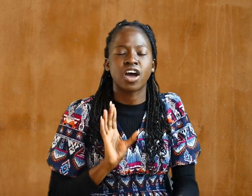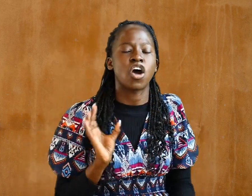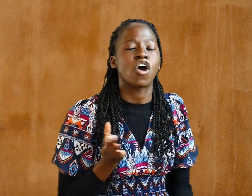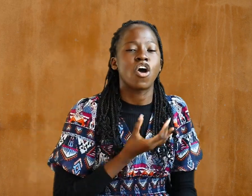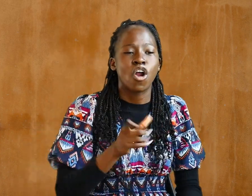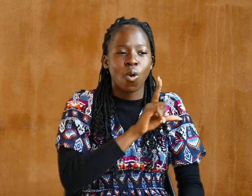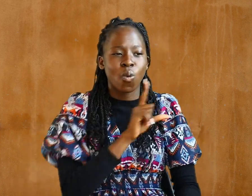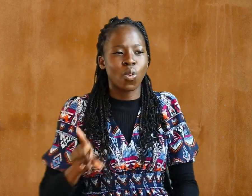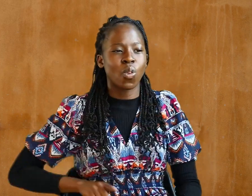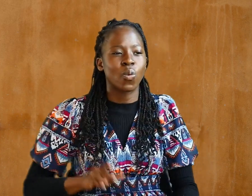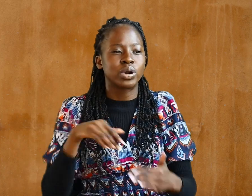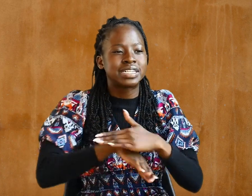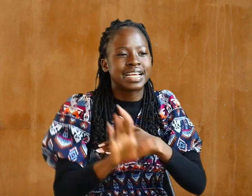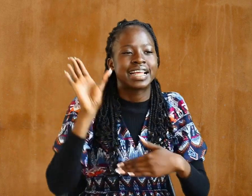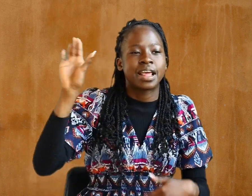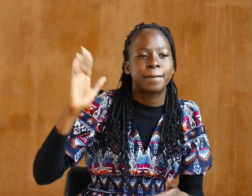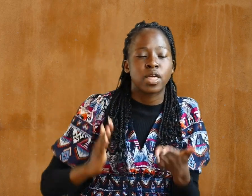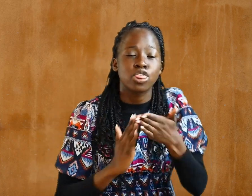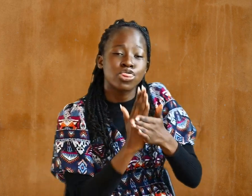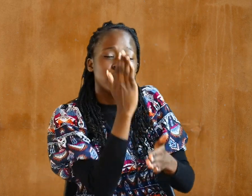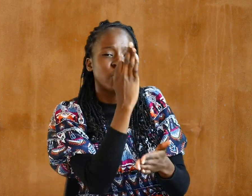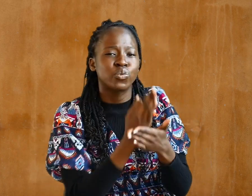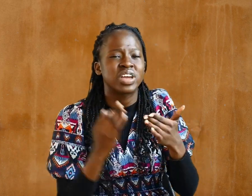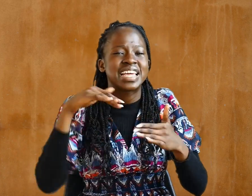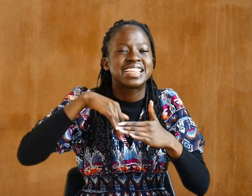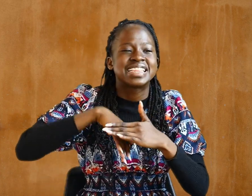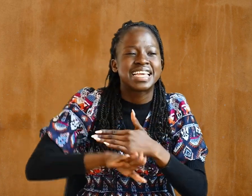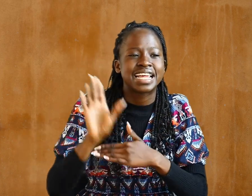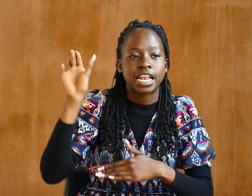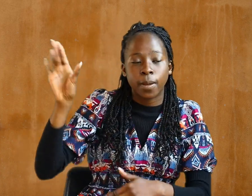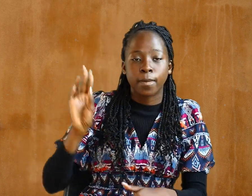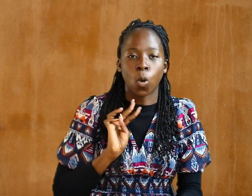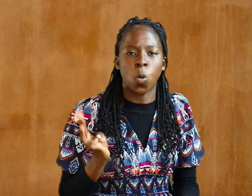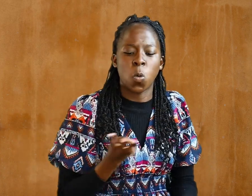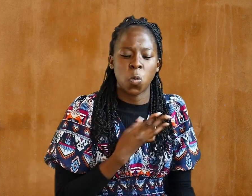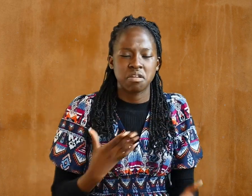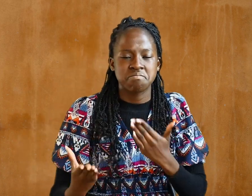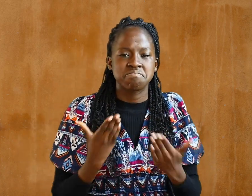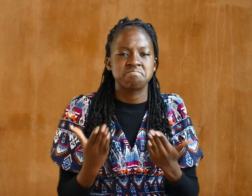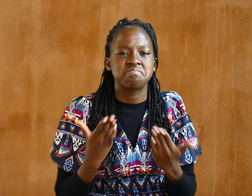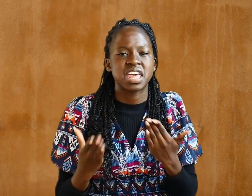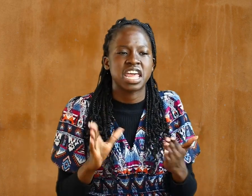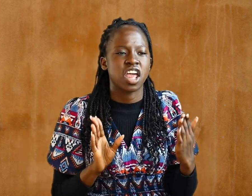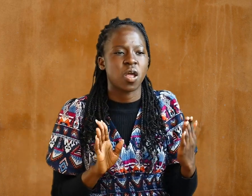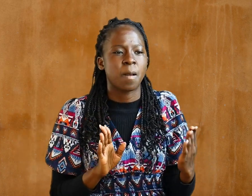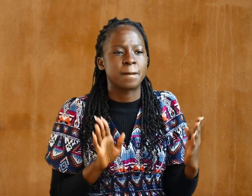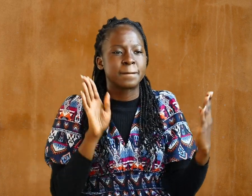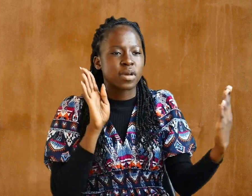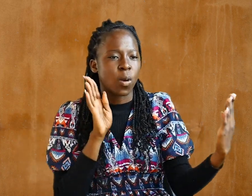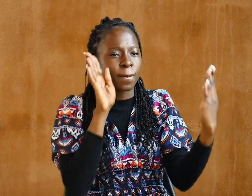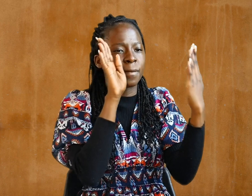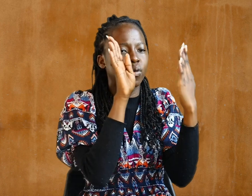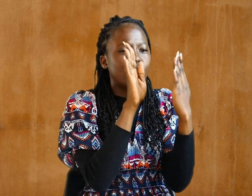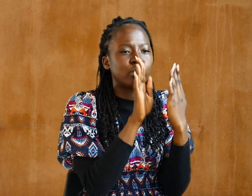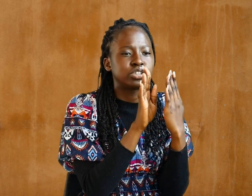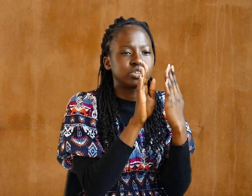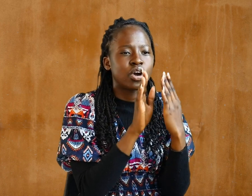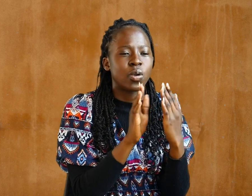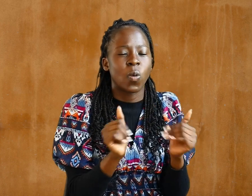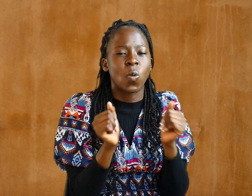him, and through faith in him, we may approach God with freedom and confidence. I